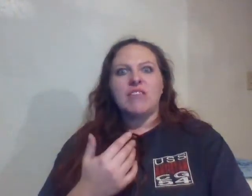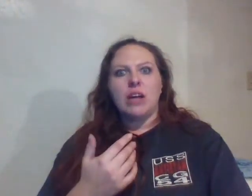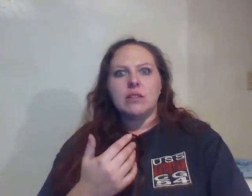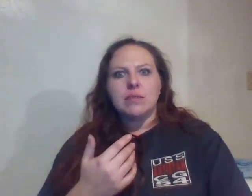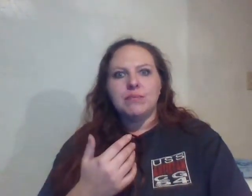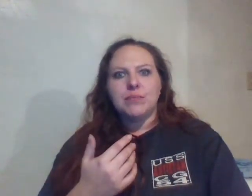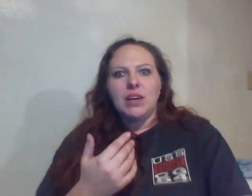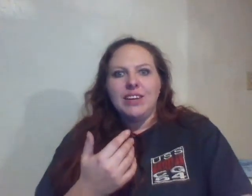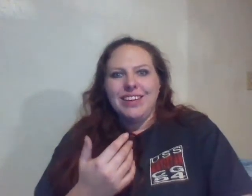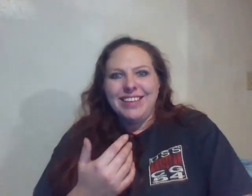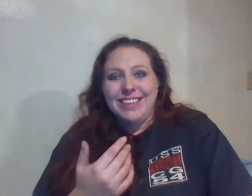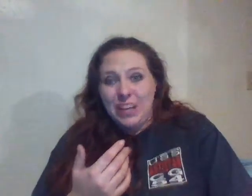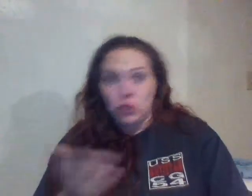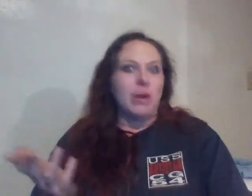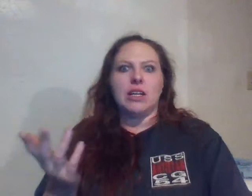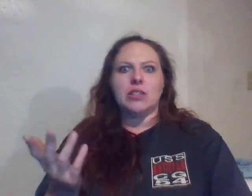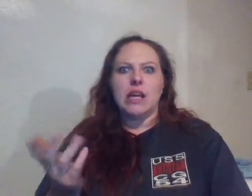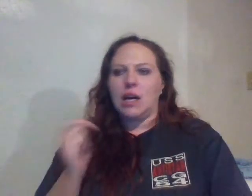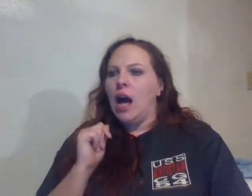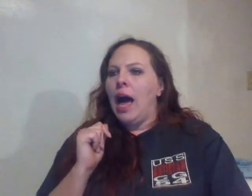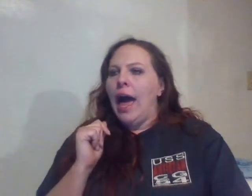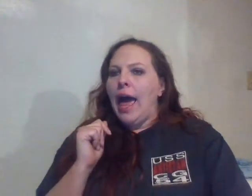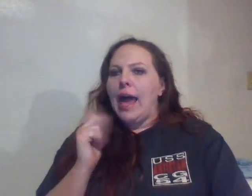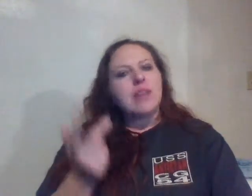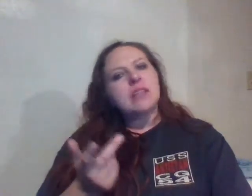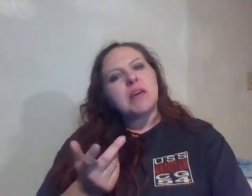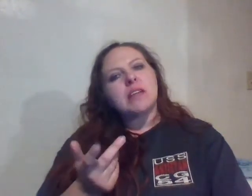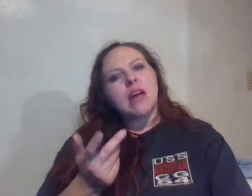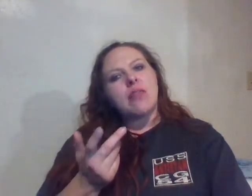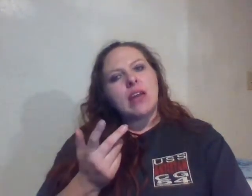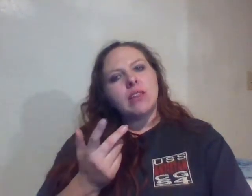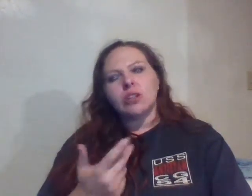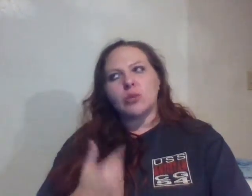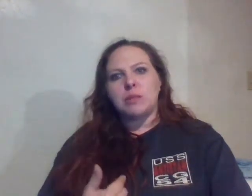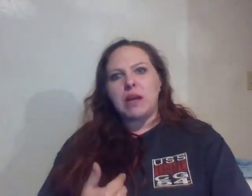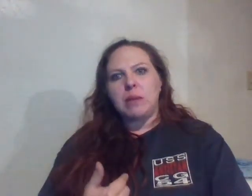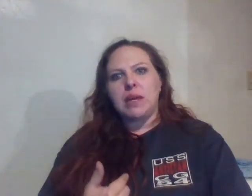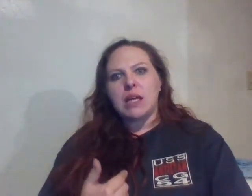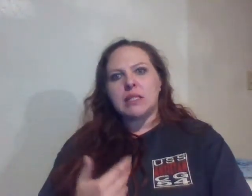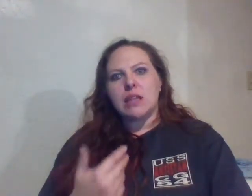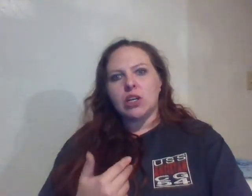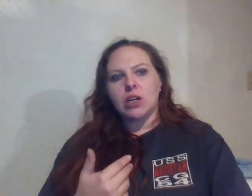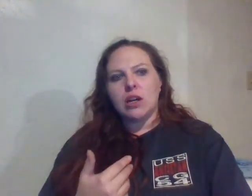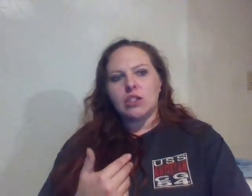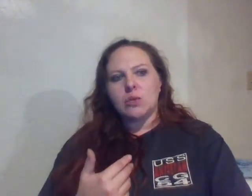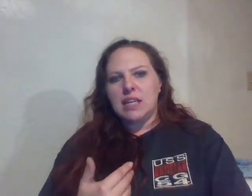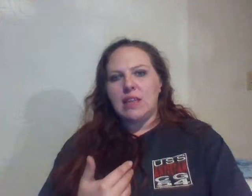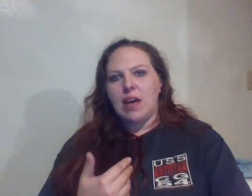friends. 20 years later. And I think it's because they learned to respect me because they learned to see that